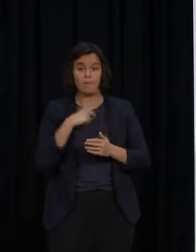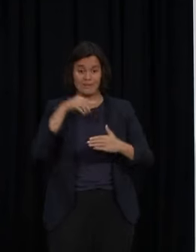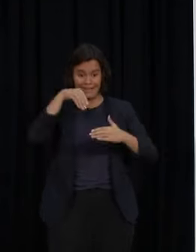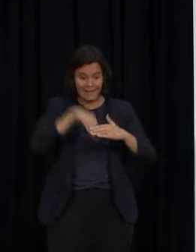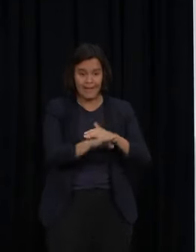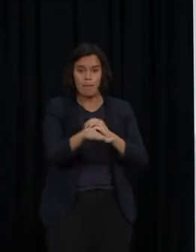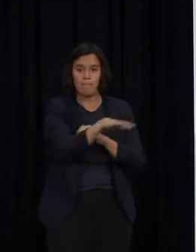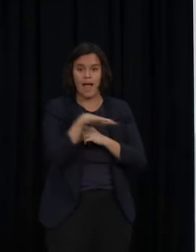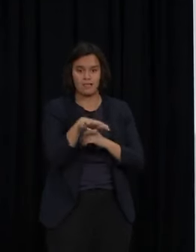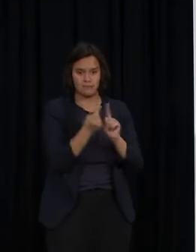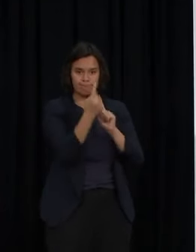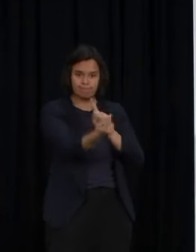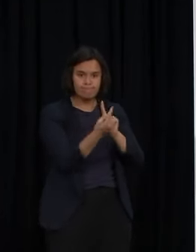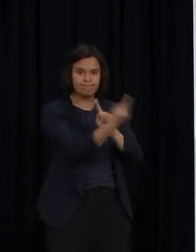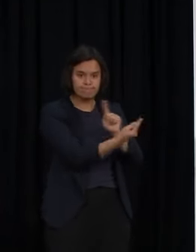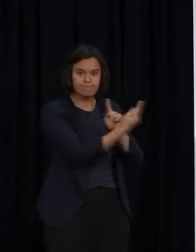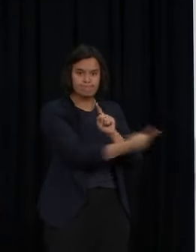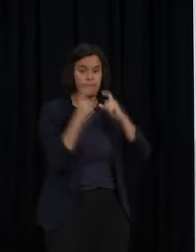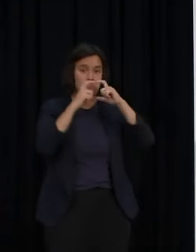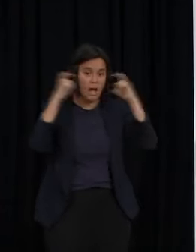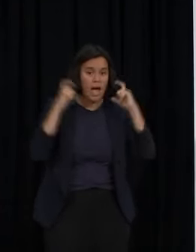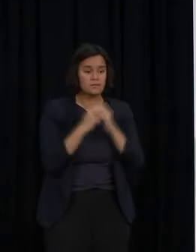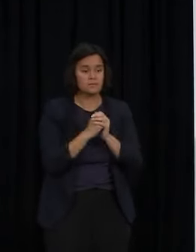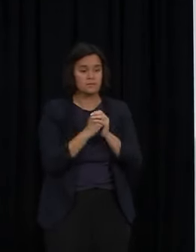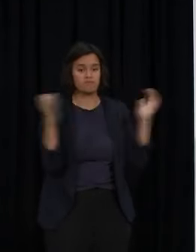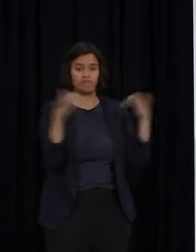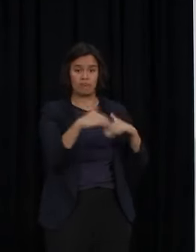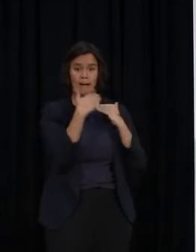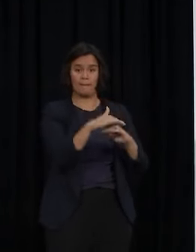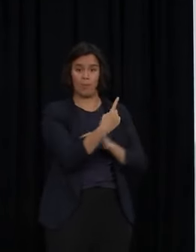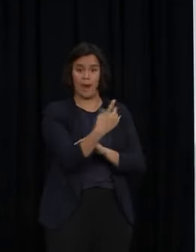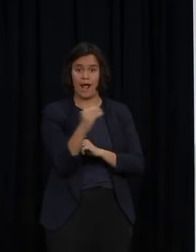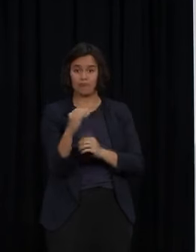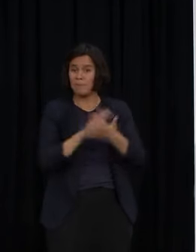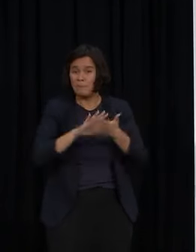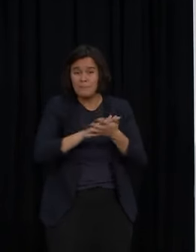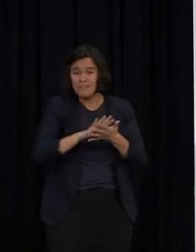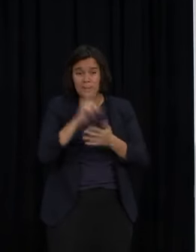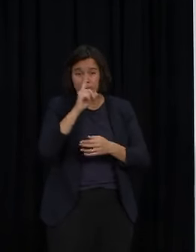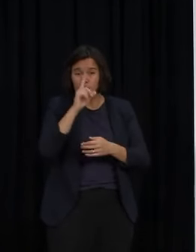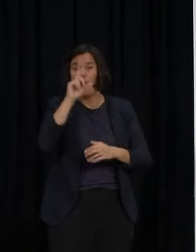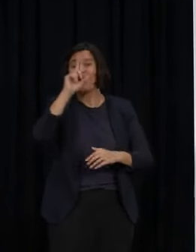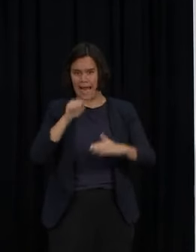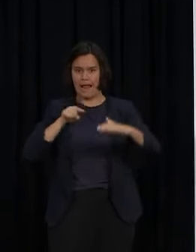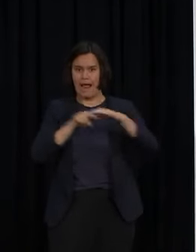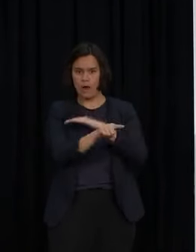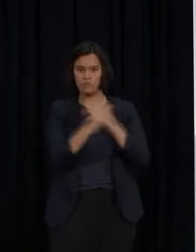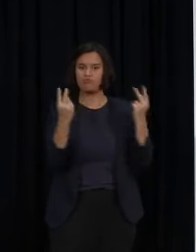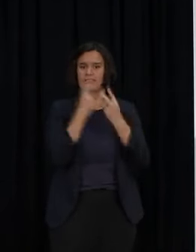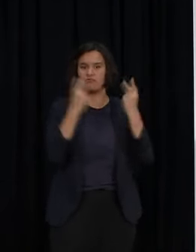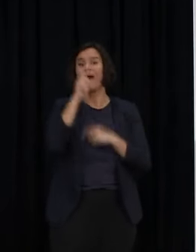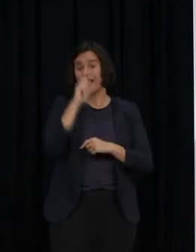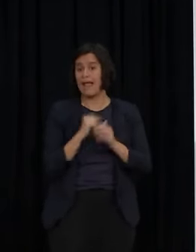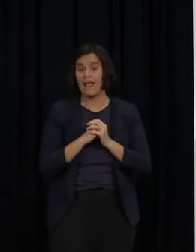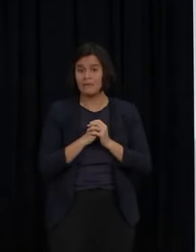mask wearing we are in a position where people can continue to travel and go out and see their friends and eat out at a restaurant. Obviously